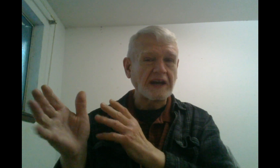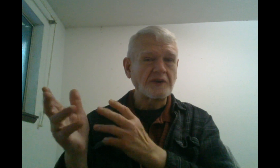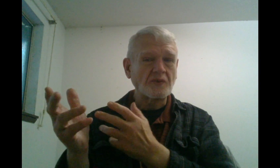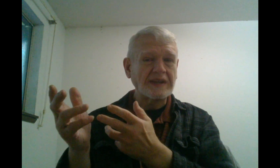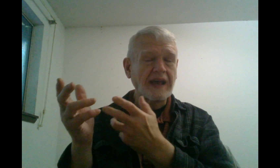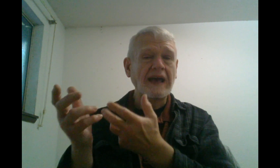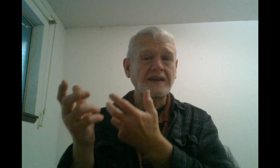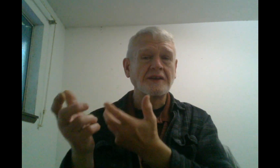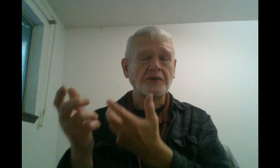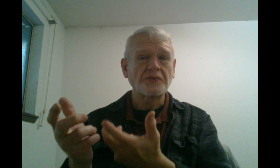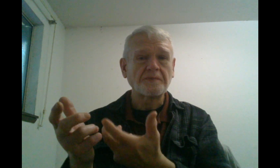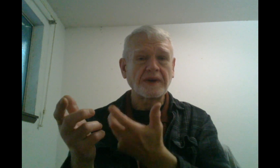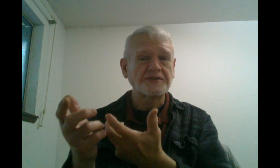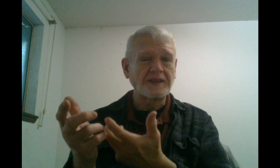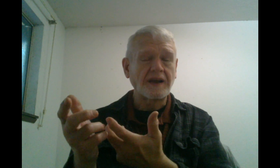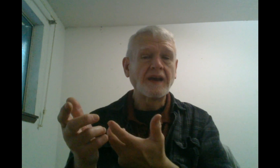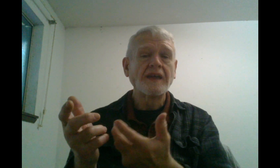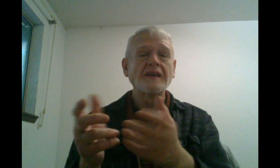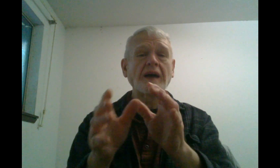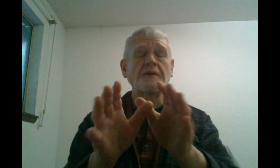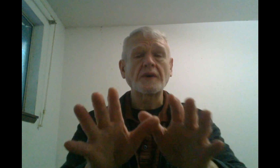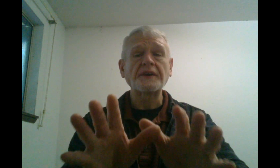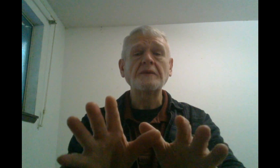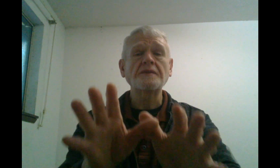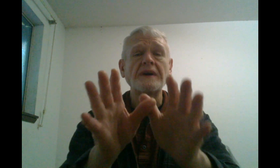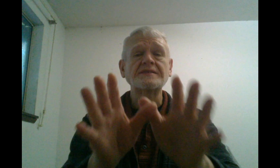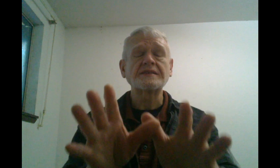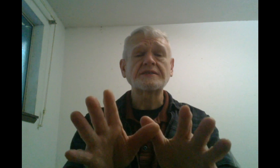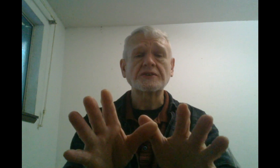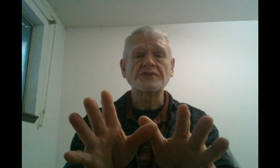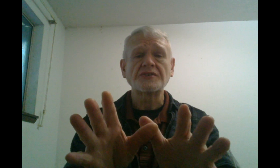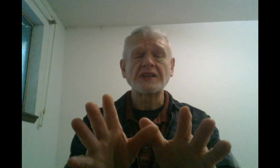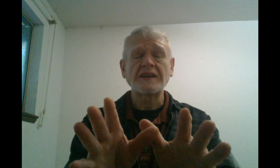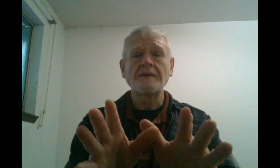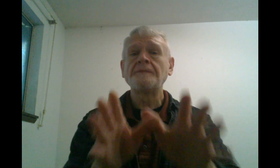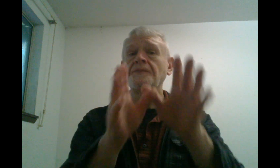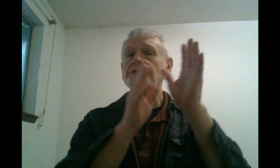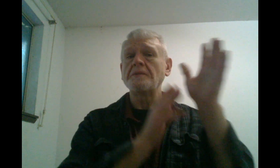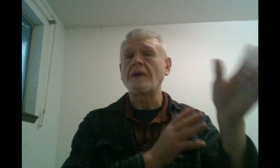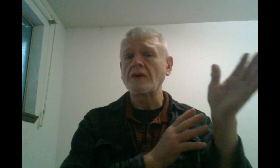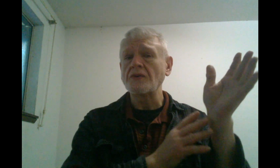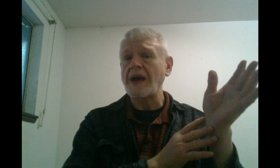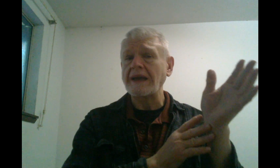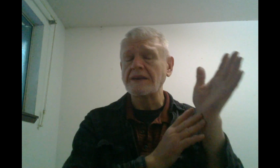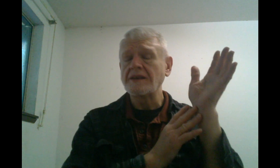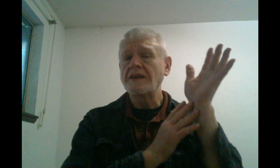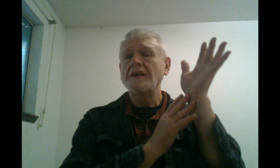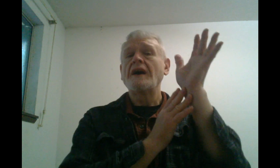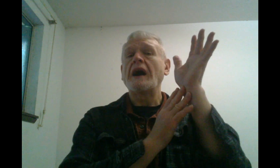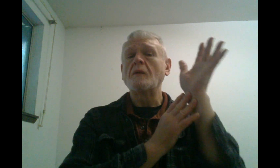don't need to add another bunch in there. I've been working with my sister so that tomorrow night I